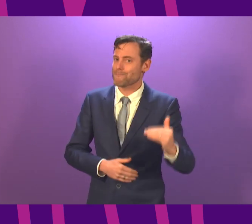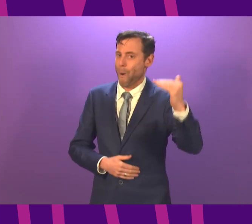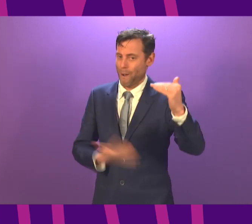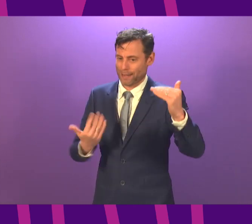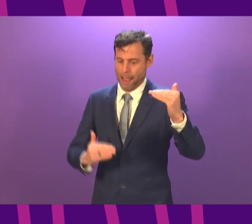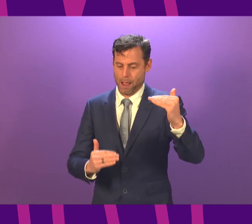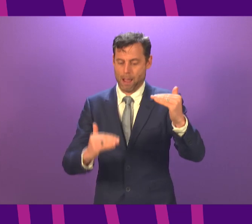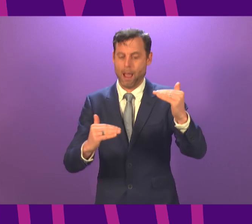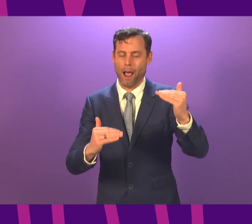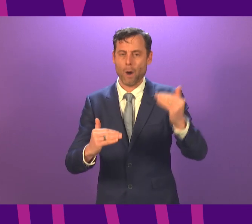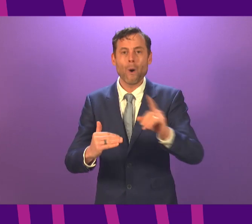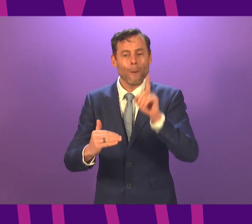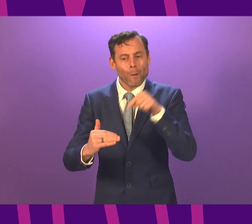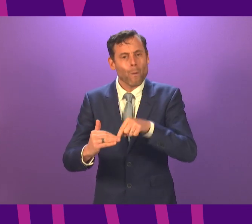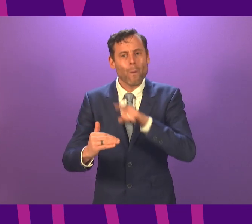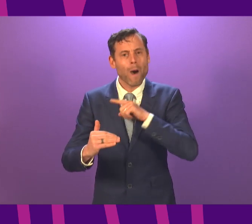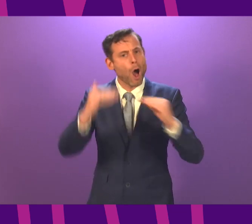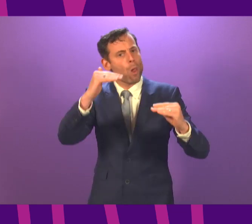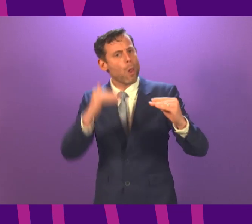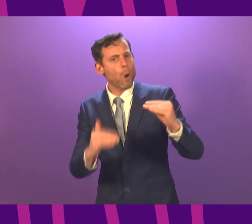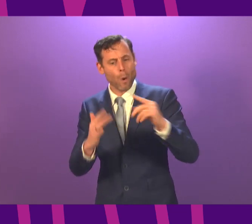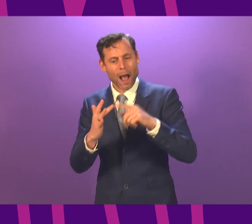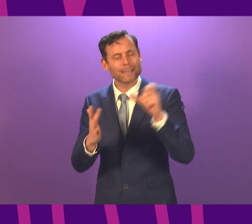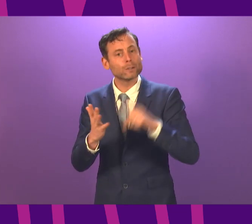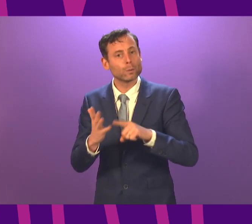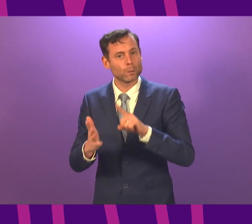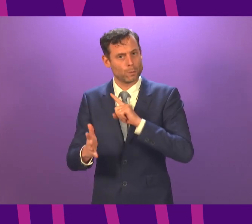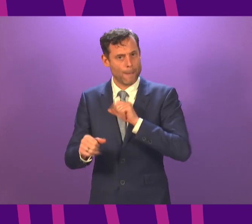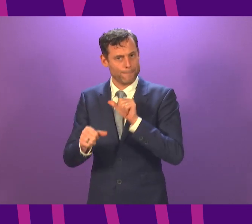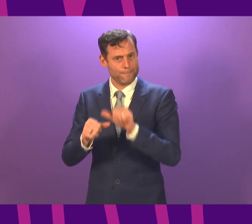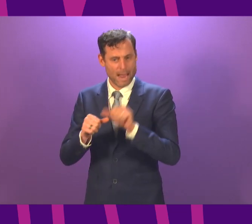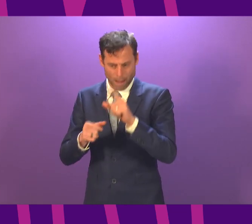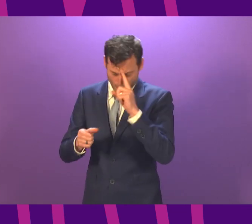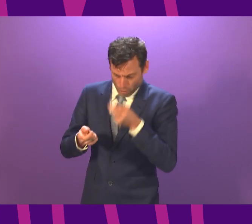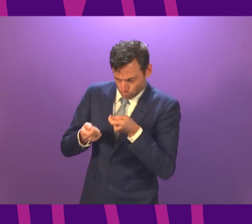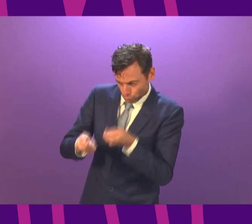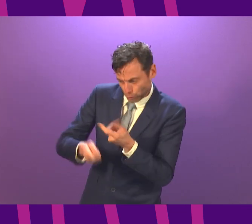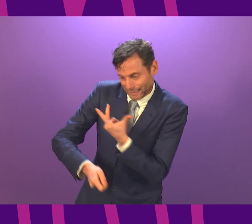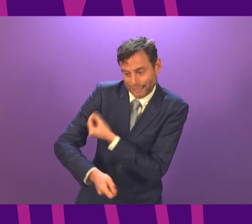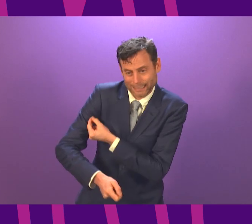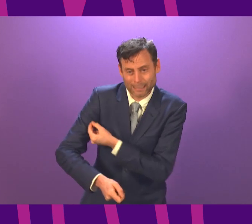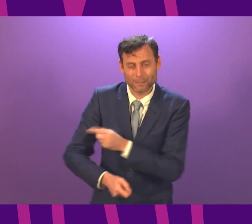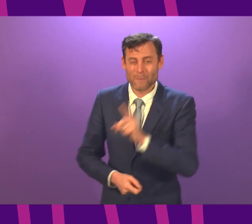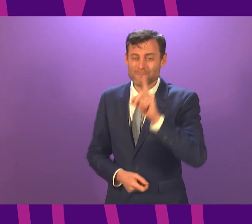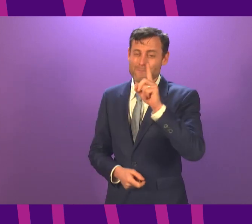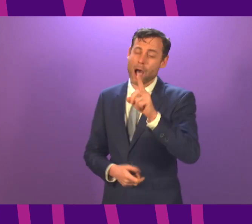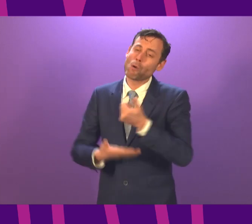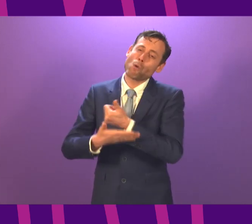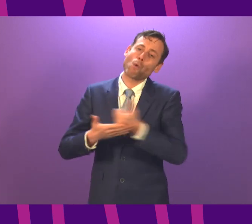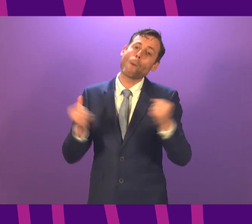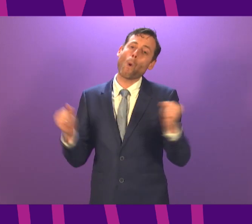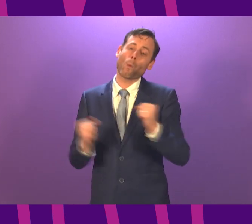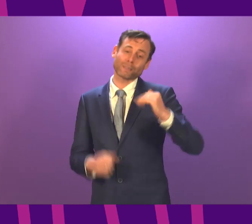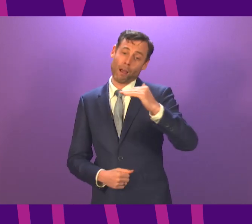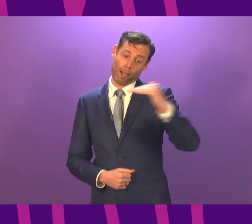But even so, the total number of patients in intensive care in Scotland is already above normal winter levels. Indeed, all mainland health